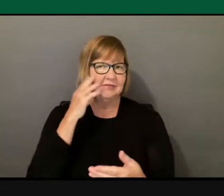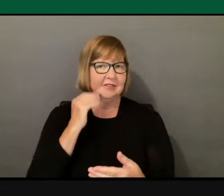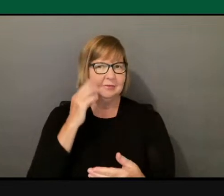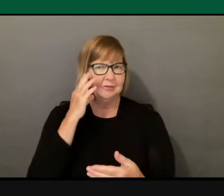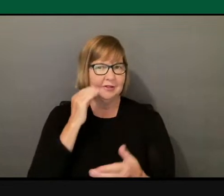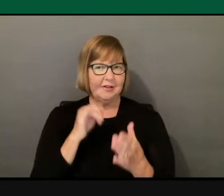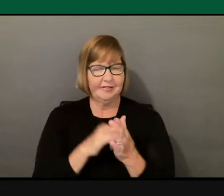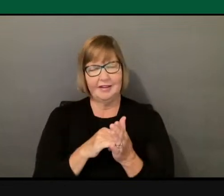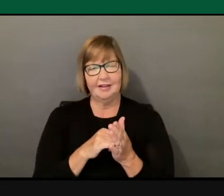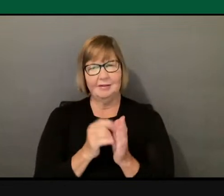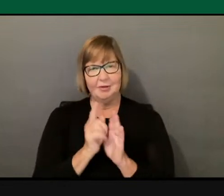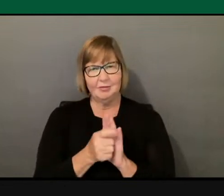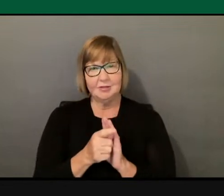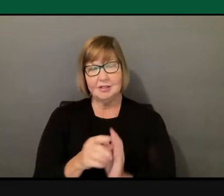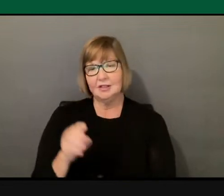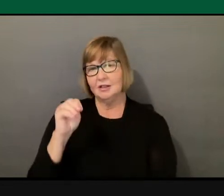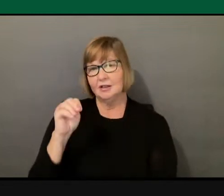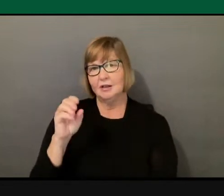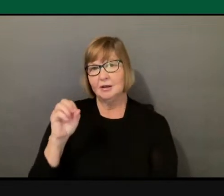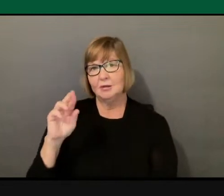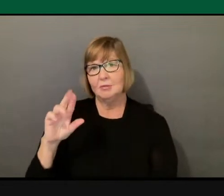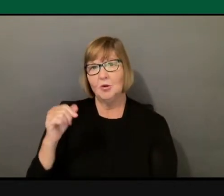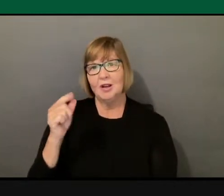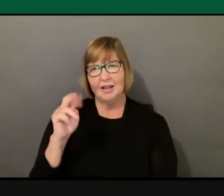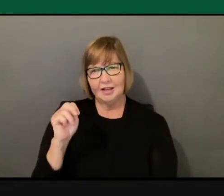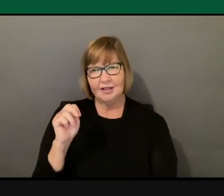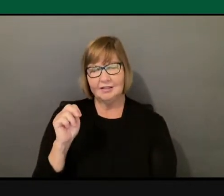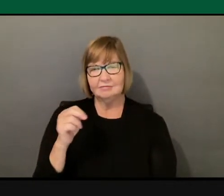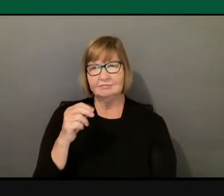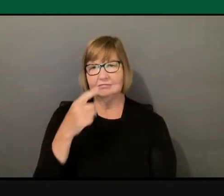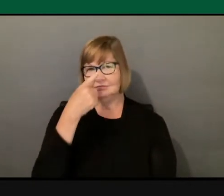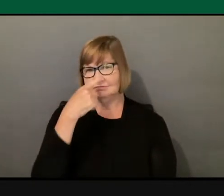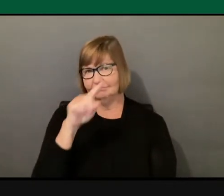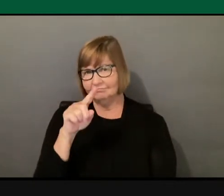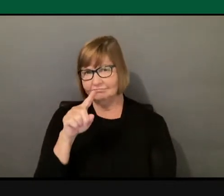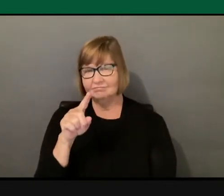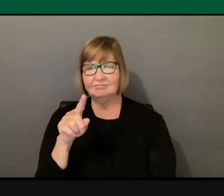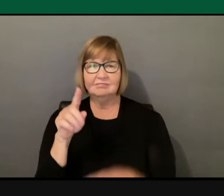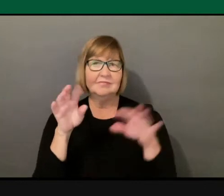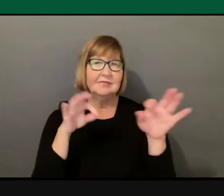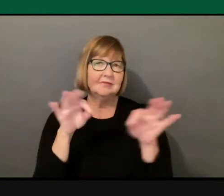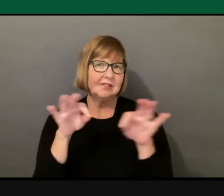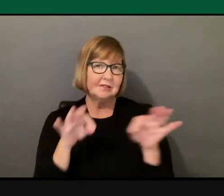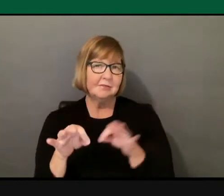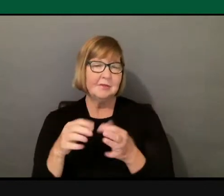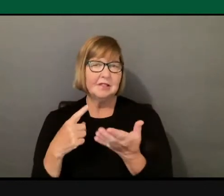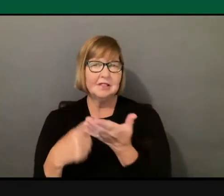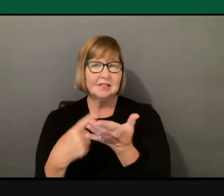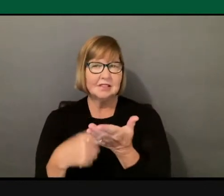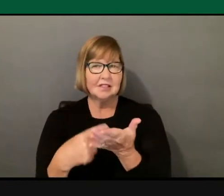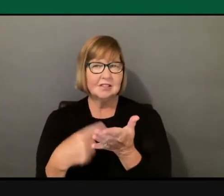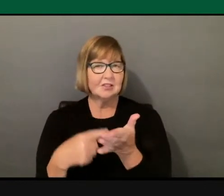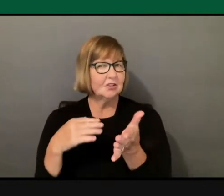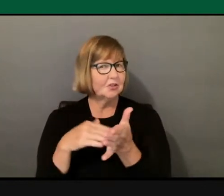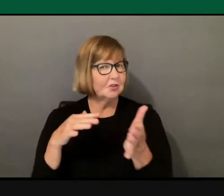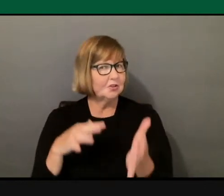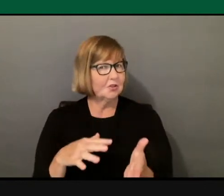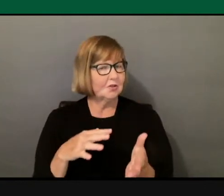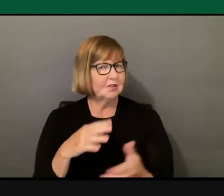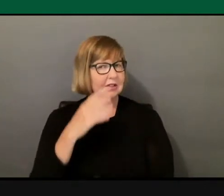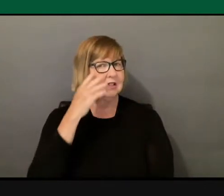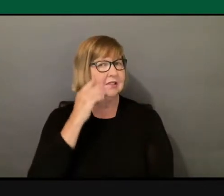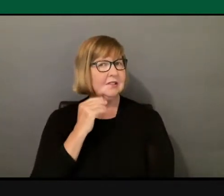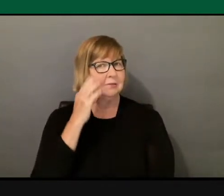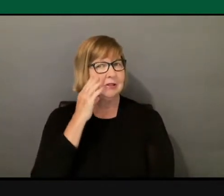Morgan Beattie, to enlighten us or discuss the student experience at moments like this.